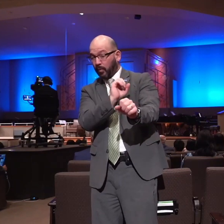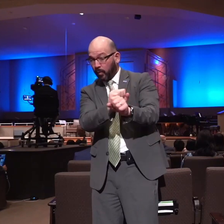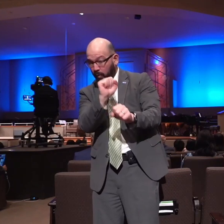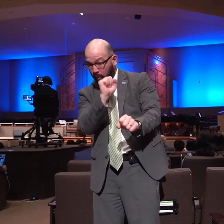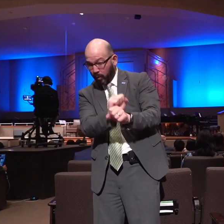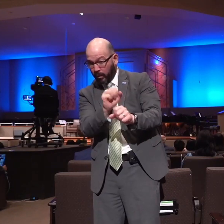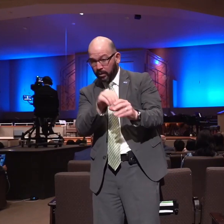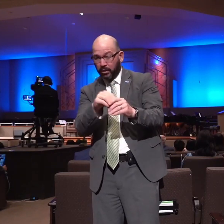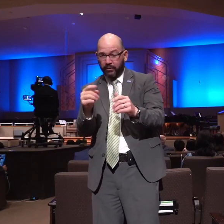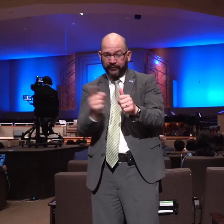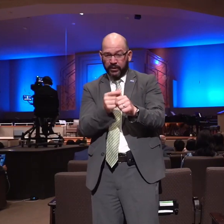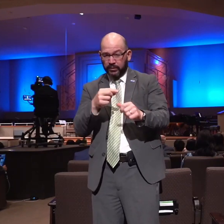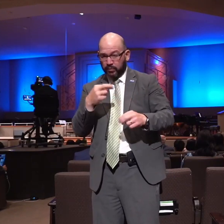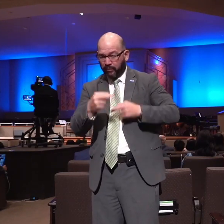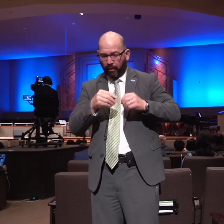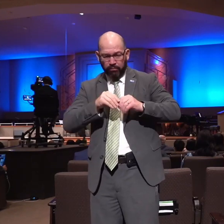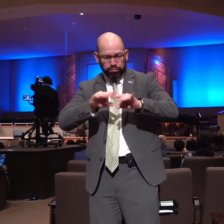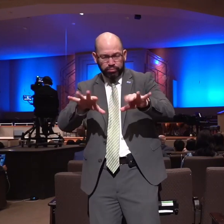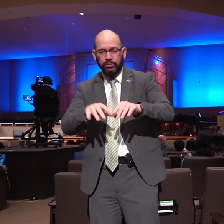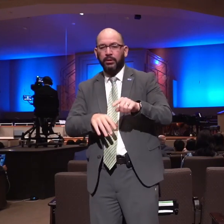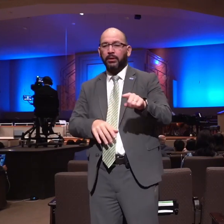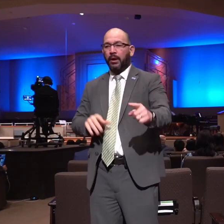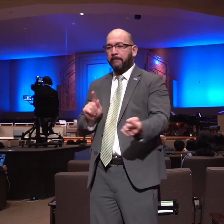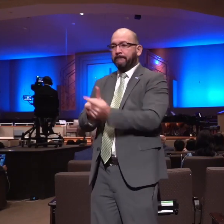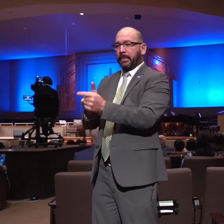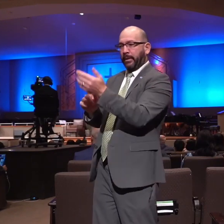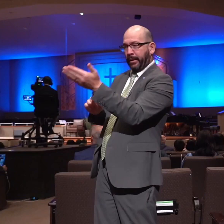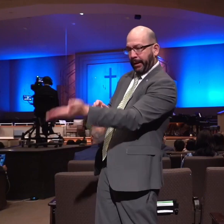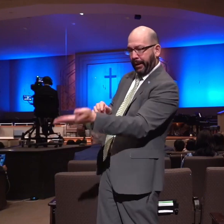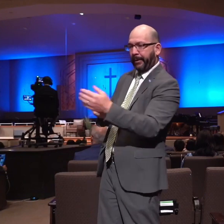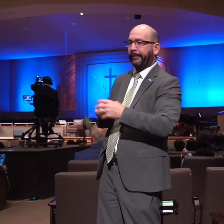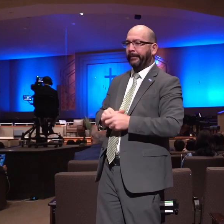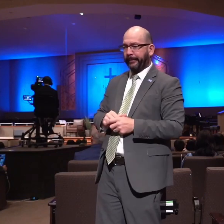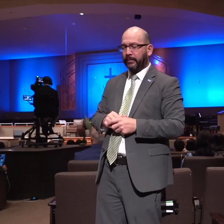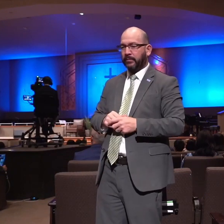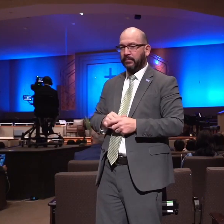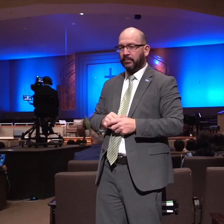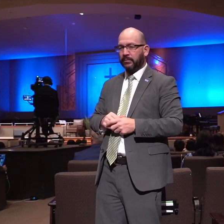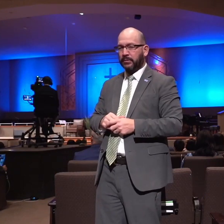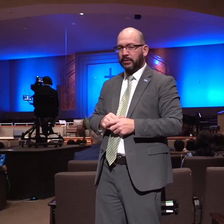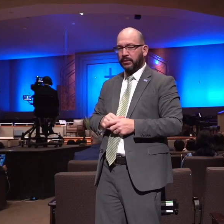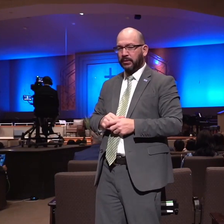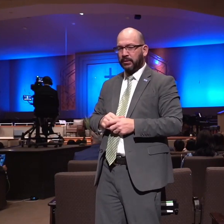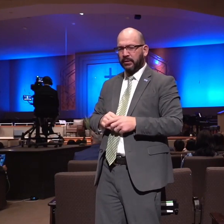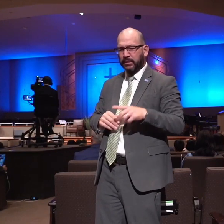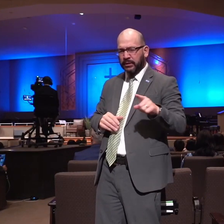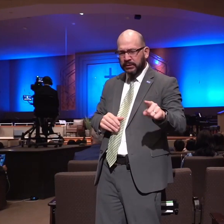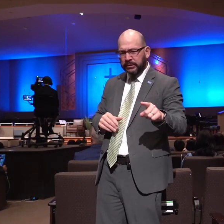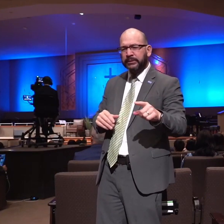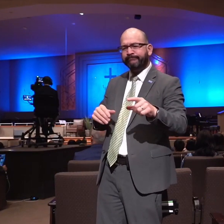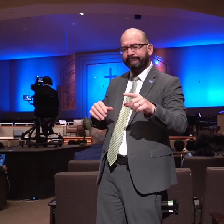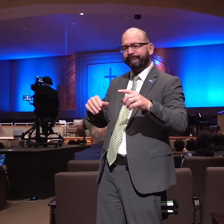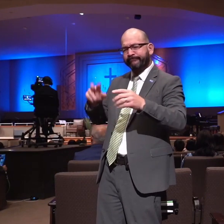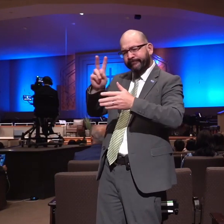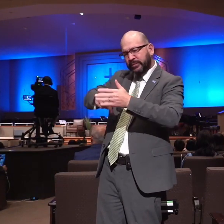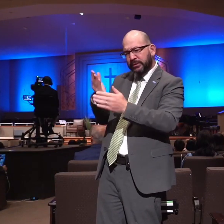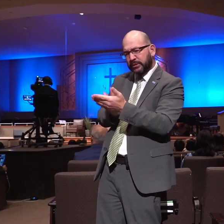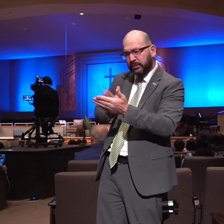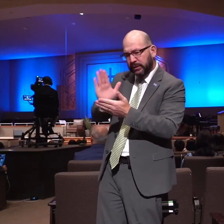came to know David Brainerd and got a hold of some of his journals some of the things that he wrote